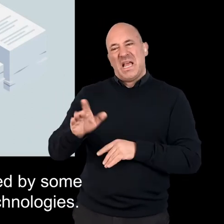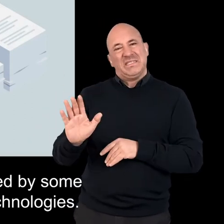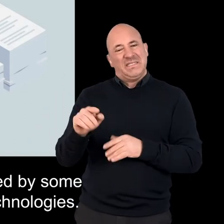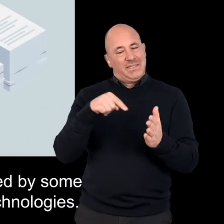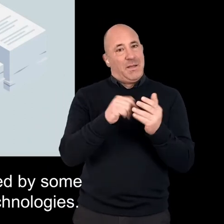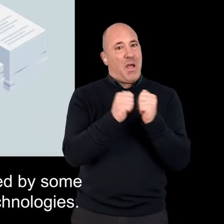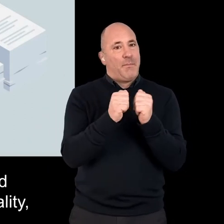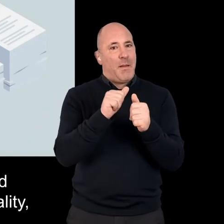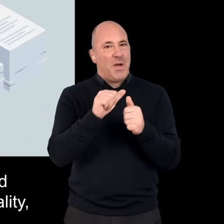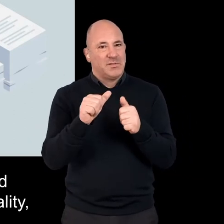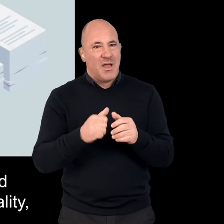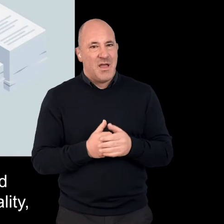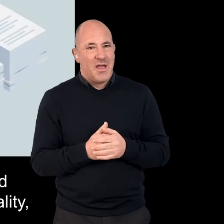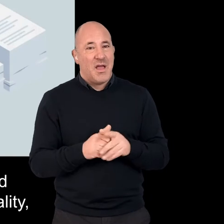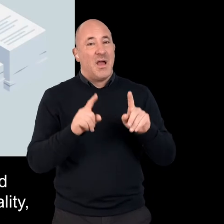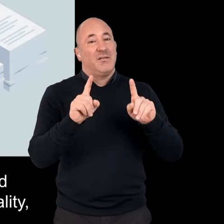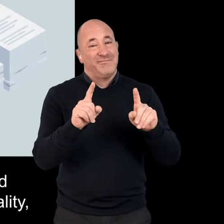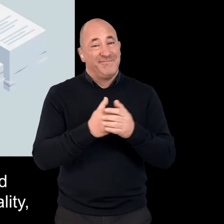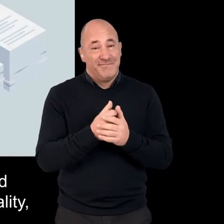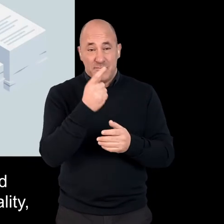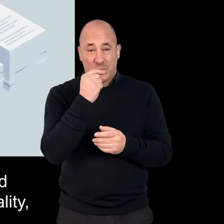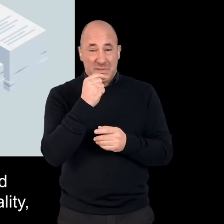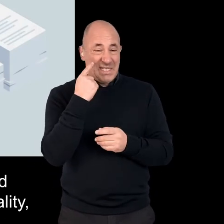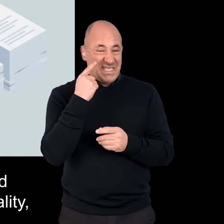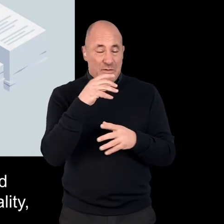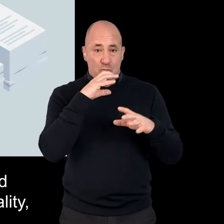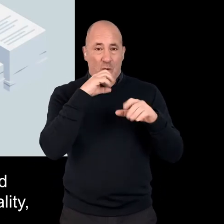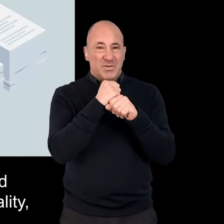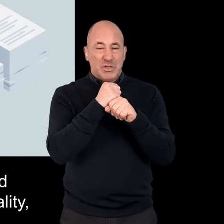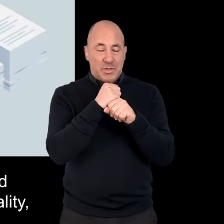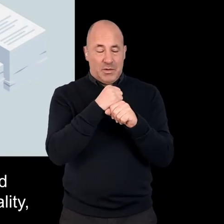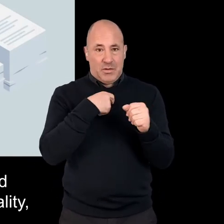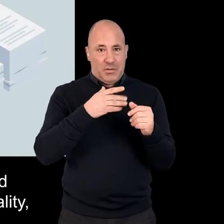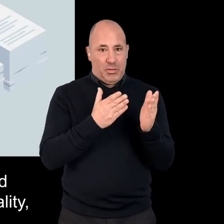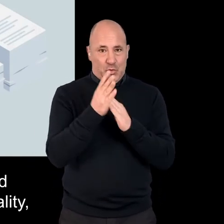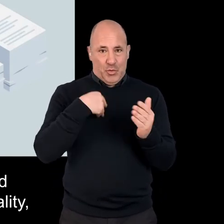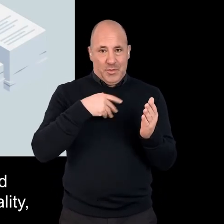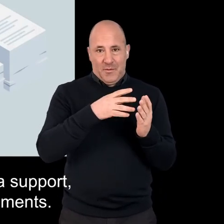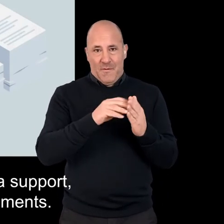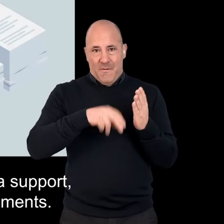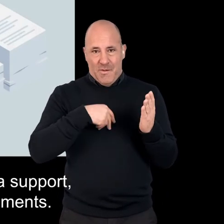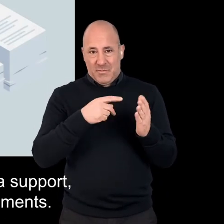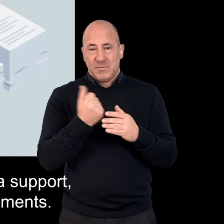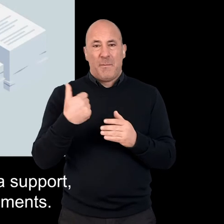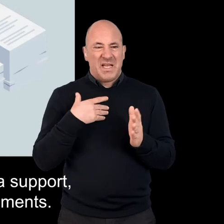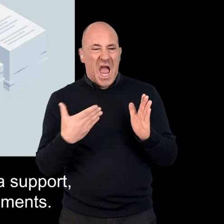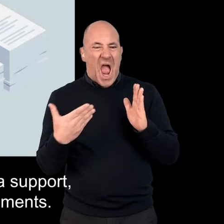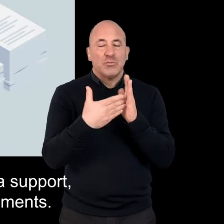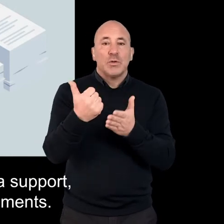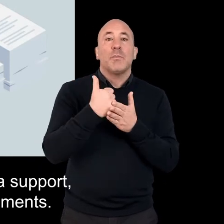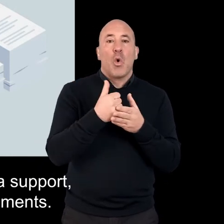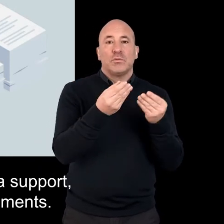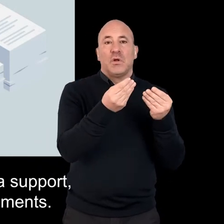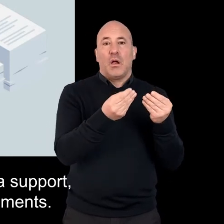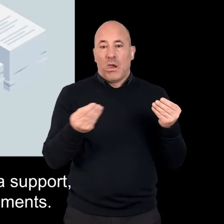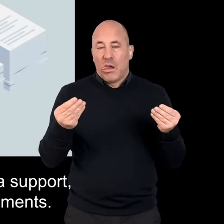digital technologies, but it could nevertheless lead to some breaches of confidentiality, particularly for people who need